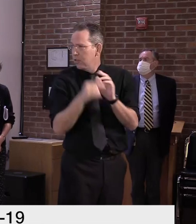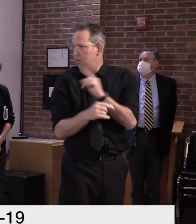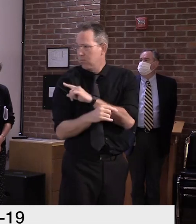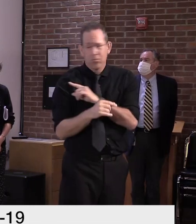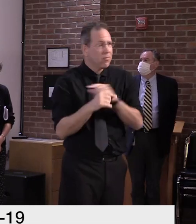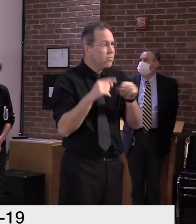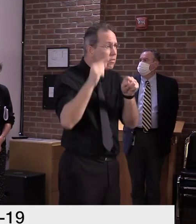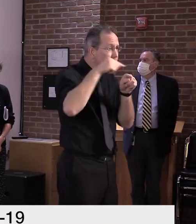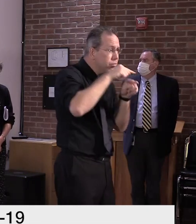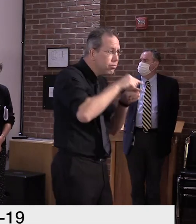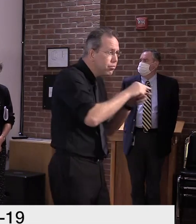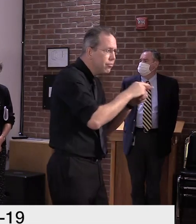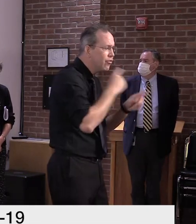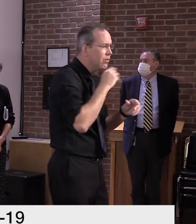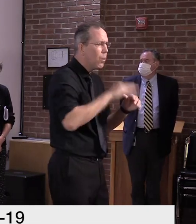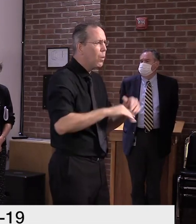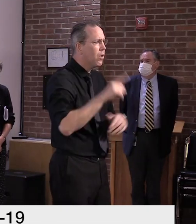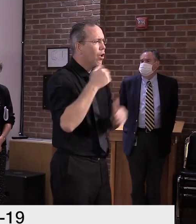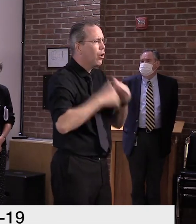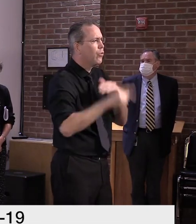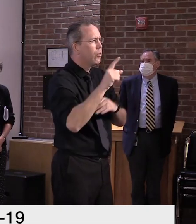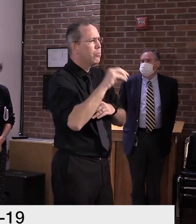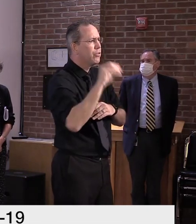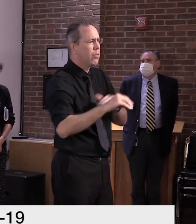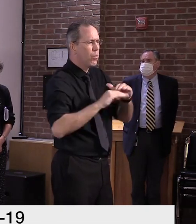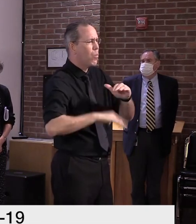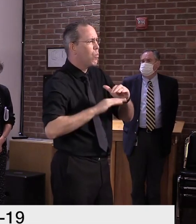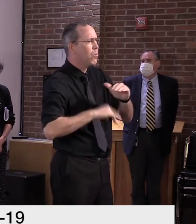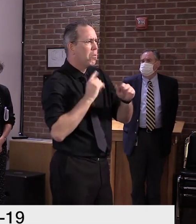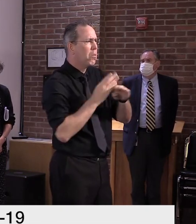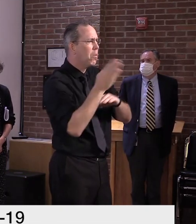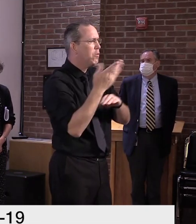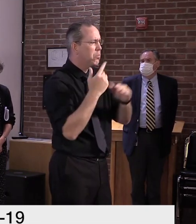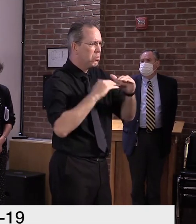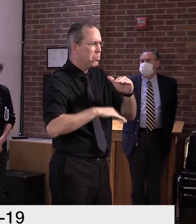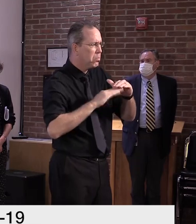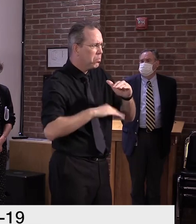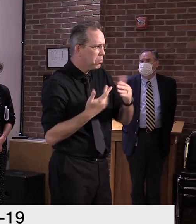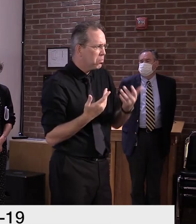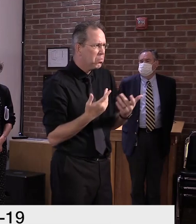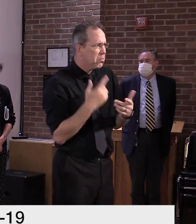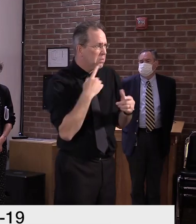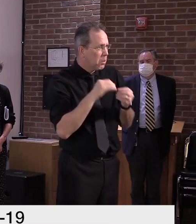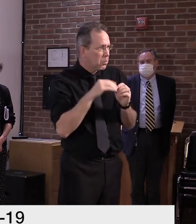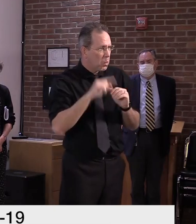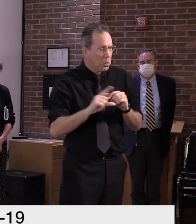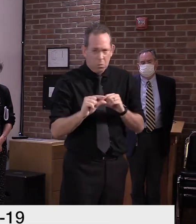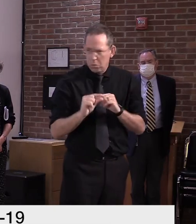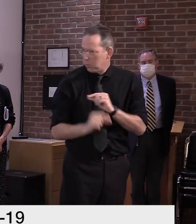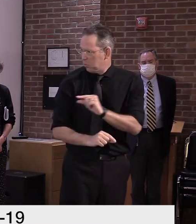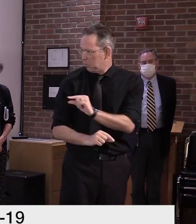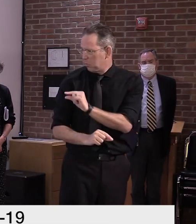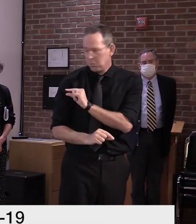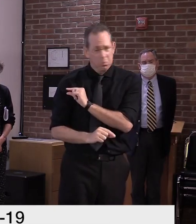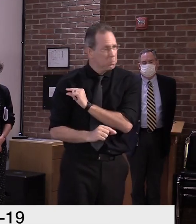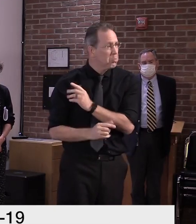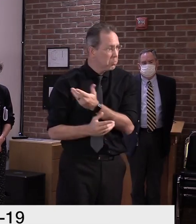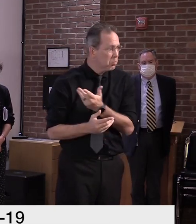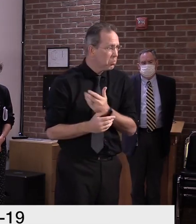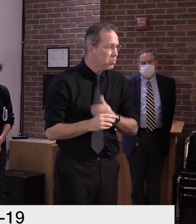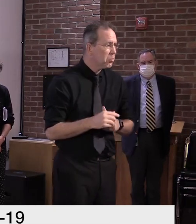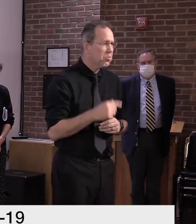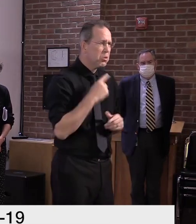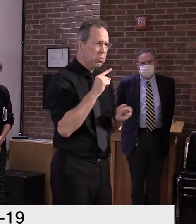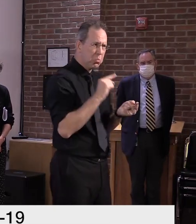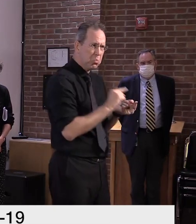below 1% and not demonstrating the sort of sustained growth that would give us concern. Again, regarding